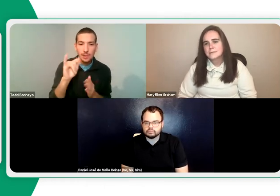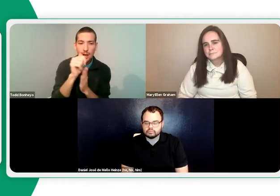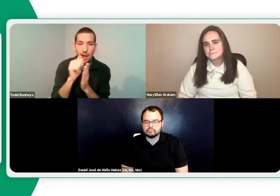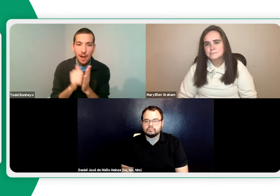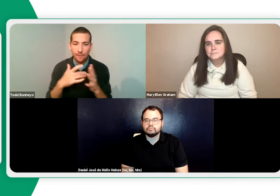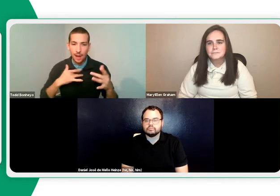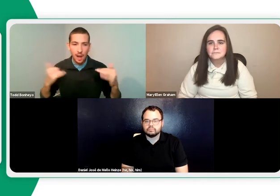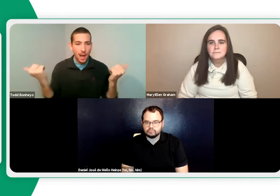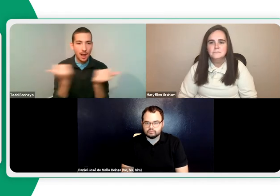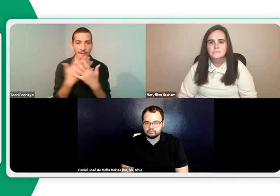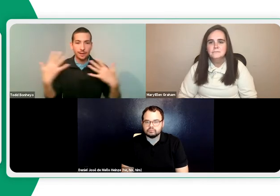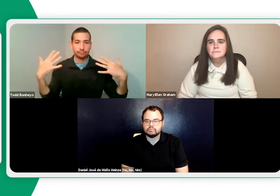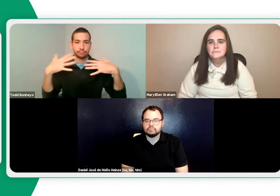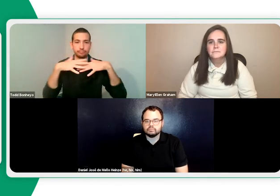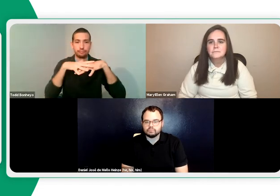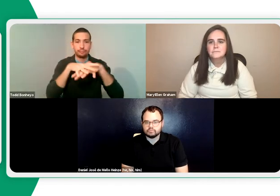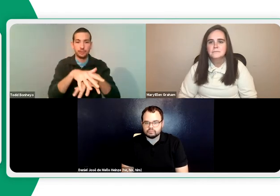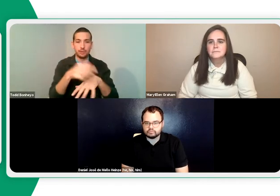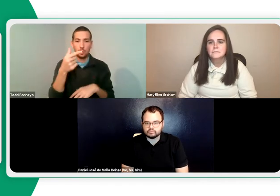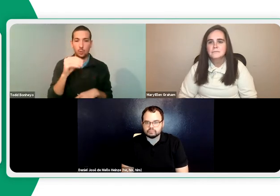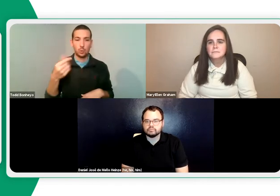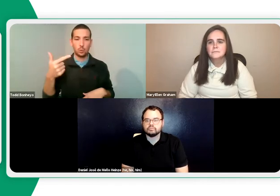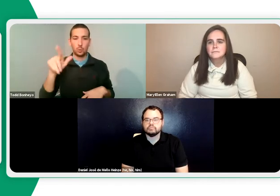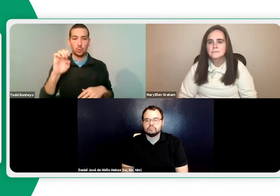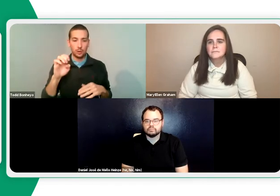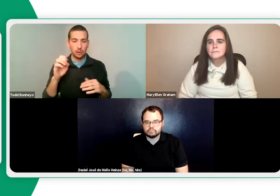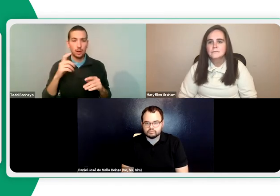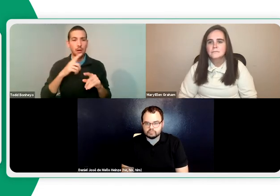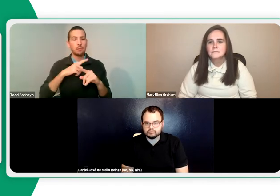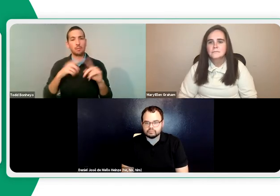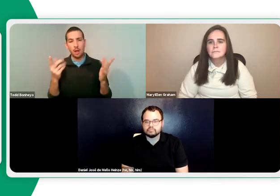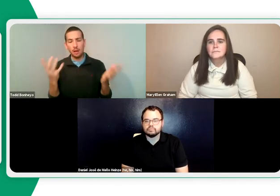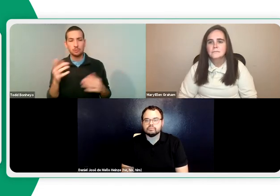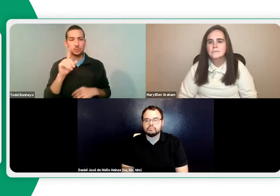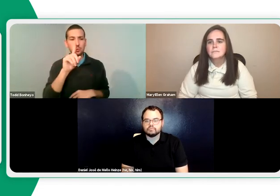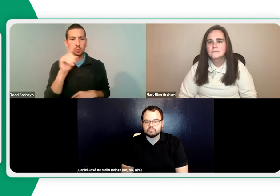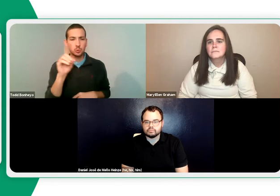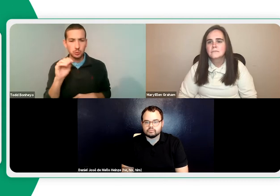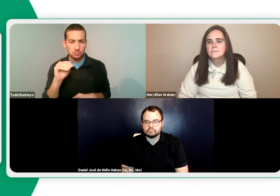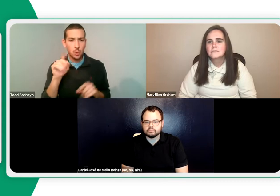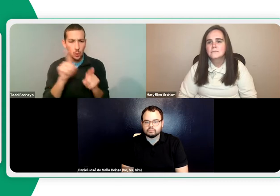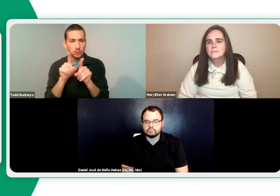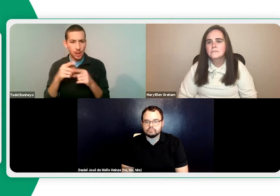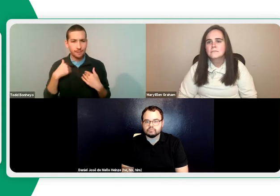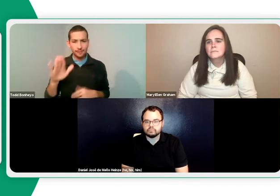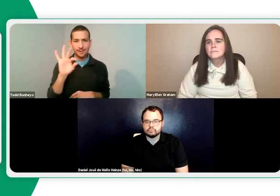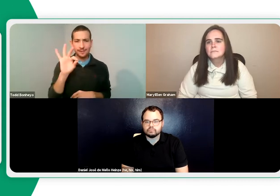schools use Gmail for their school systems. And so they're very integrated that way with Google. But Zoom